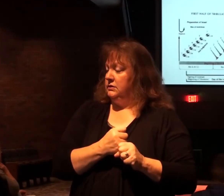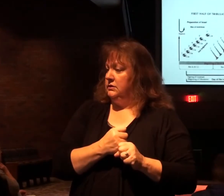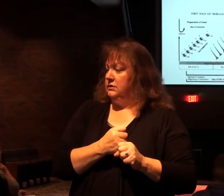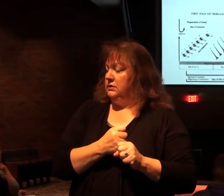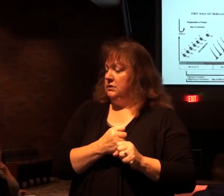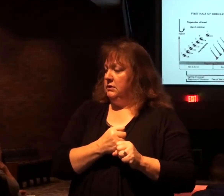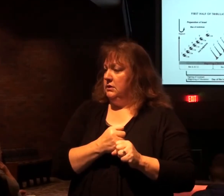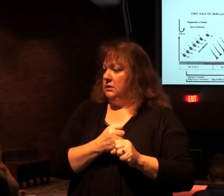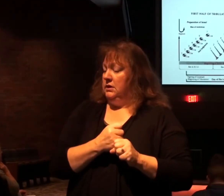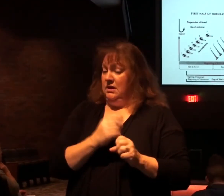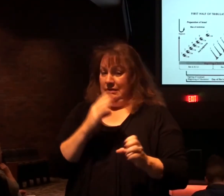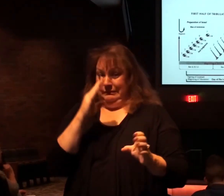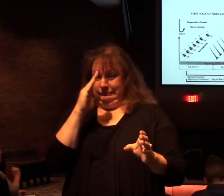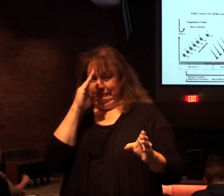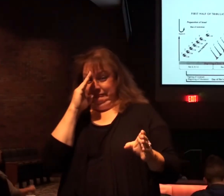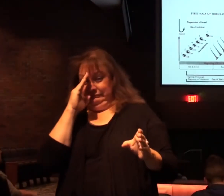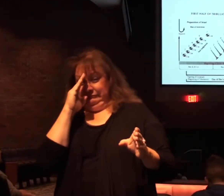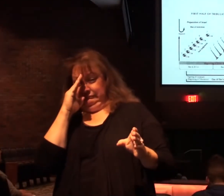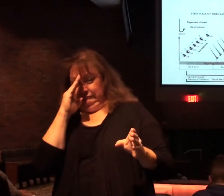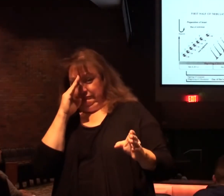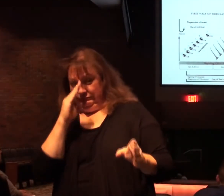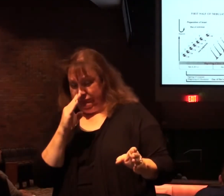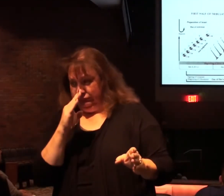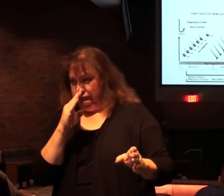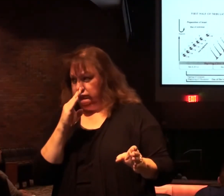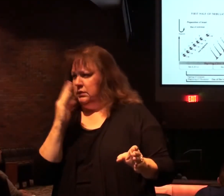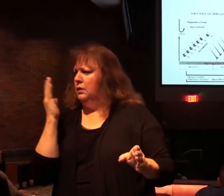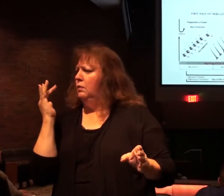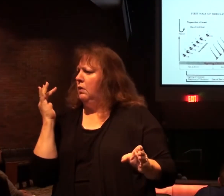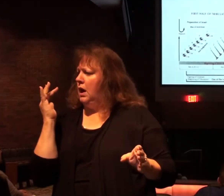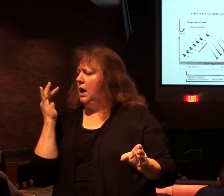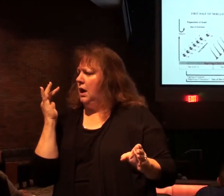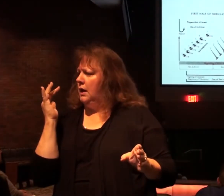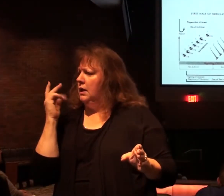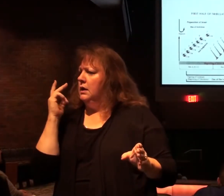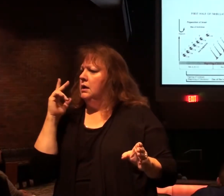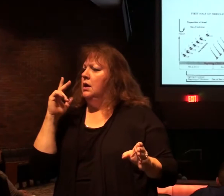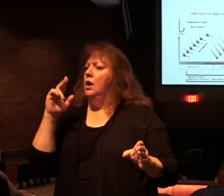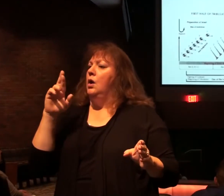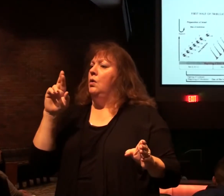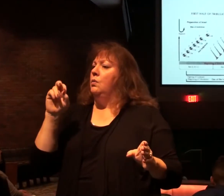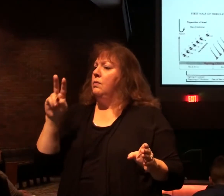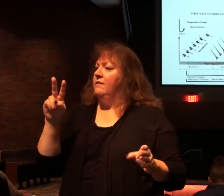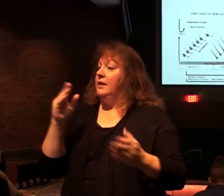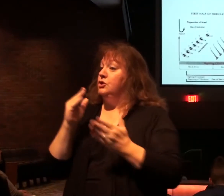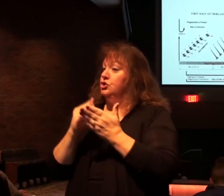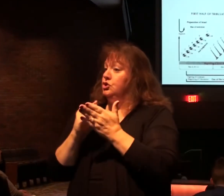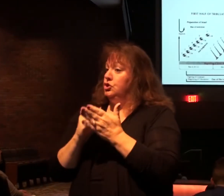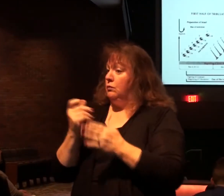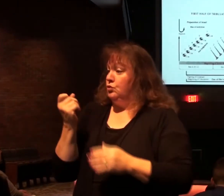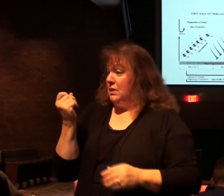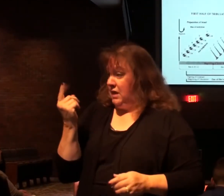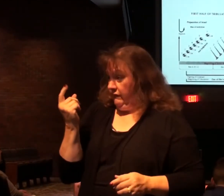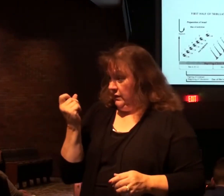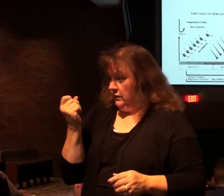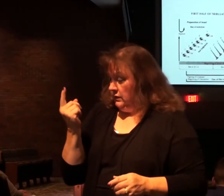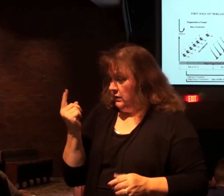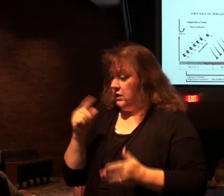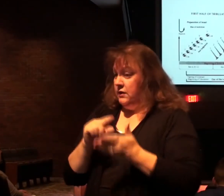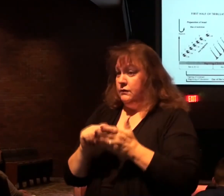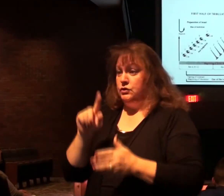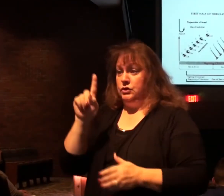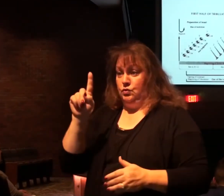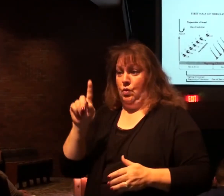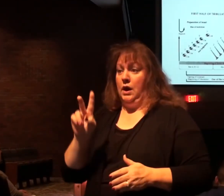be a focus on these events. Because as we saw in Revelation chapter 11, verses